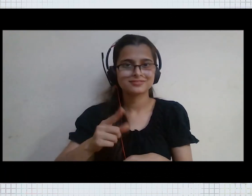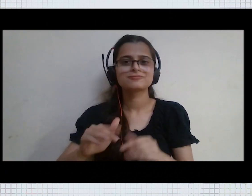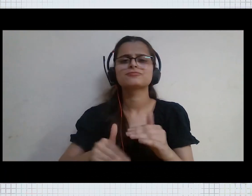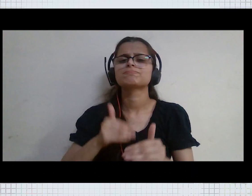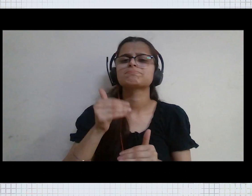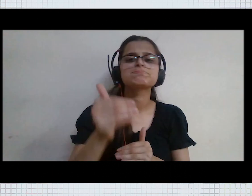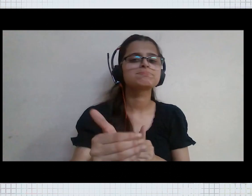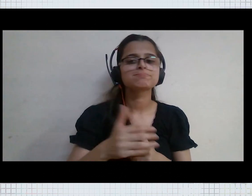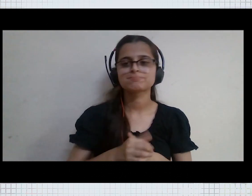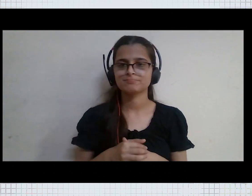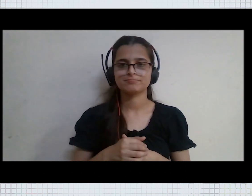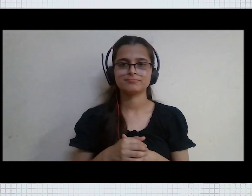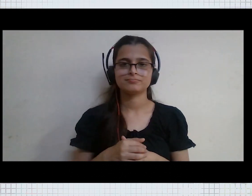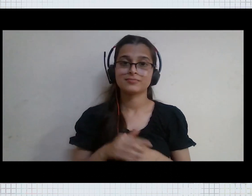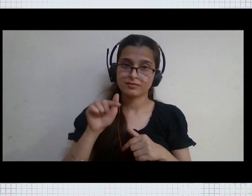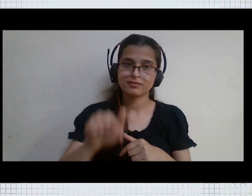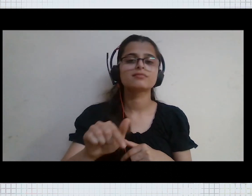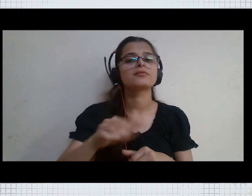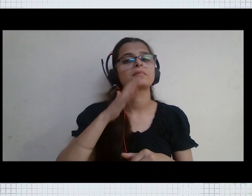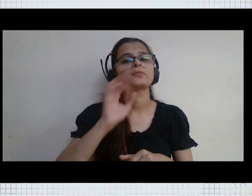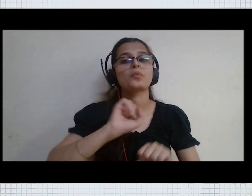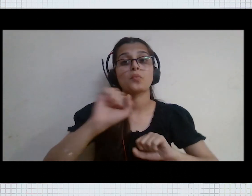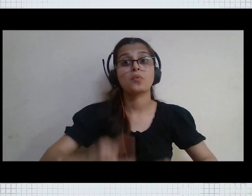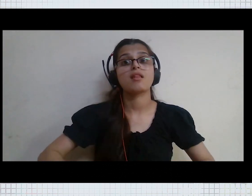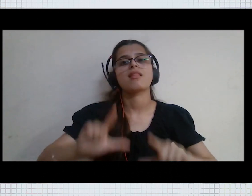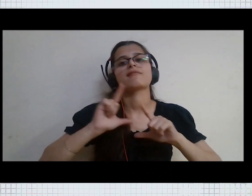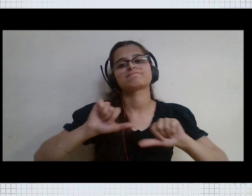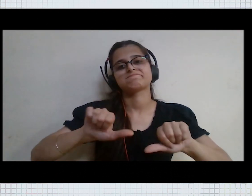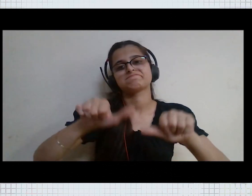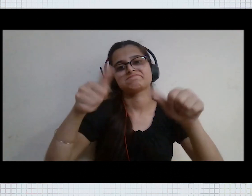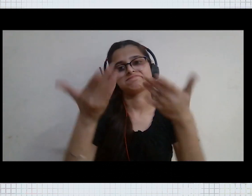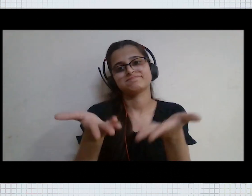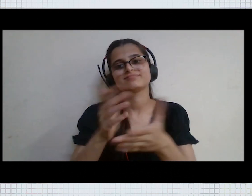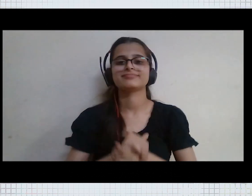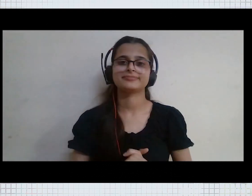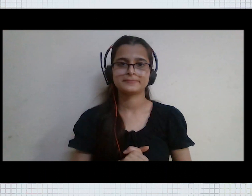start giving away and that would be the success of your life